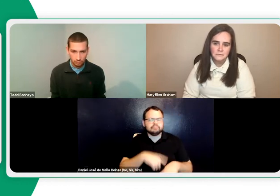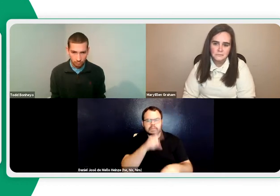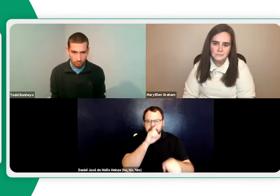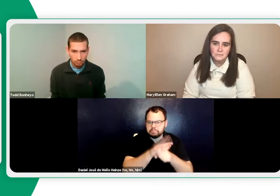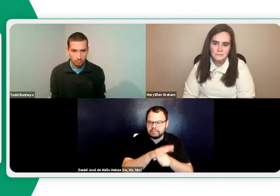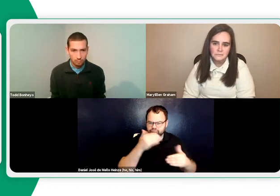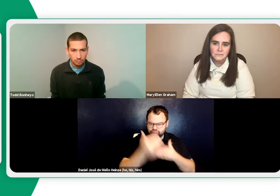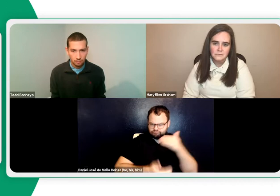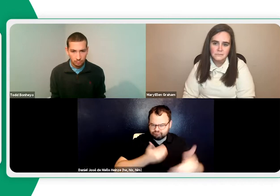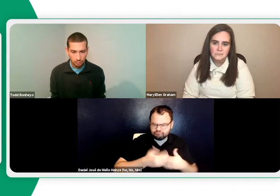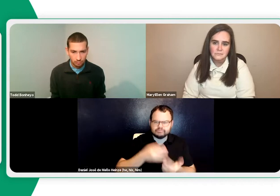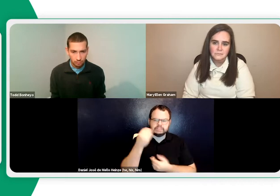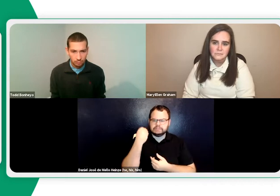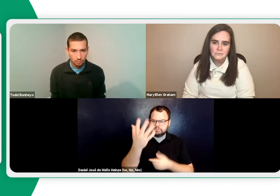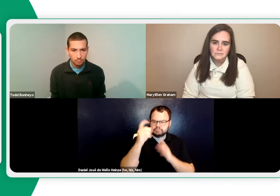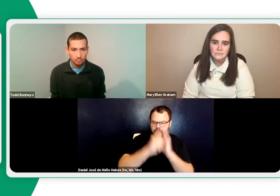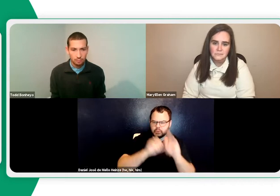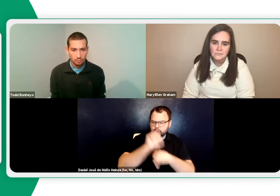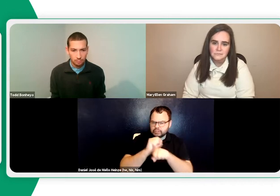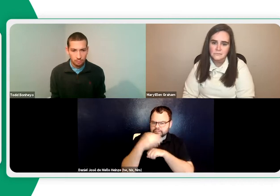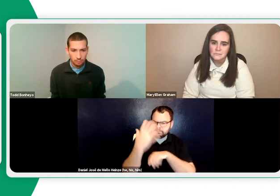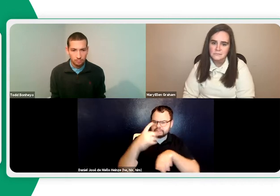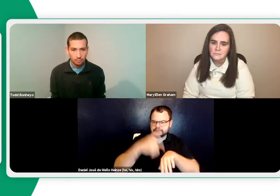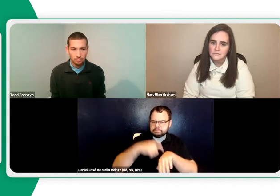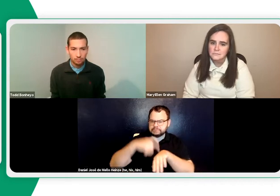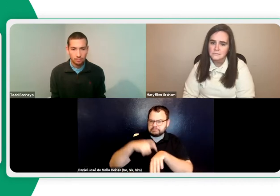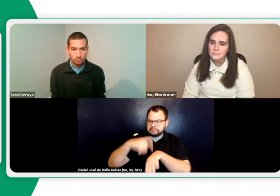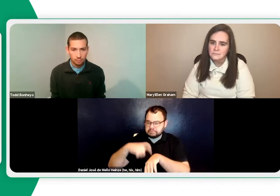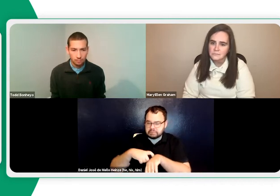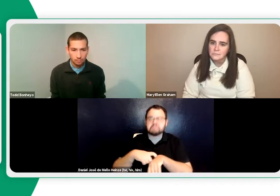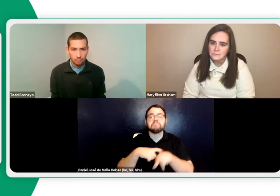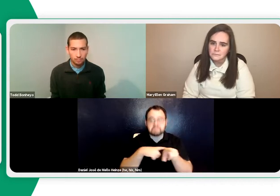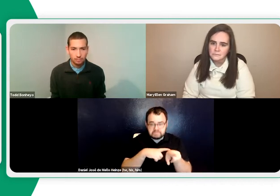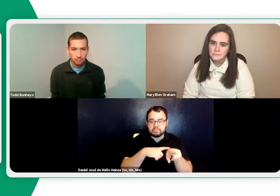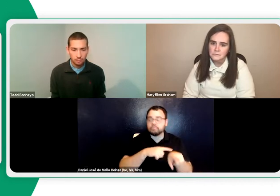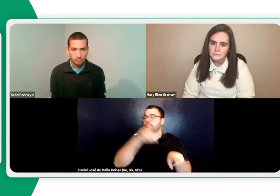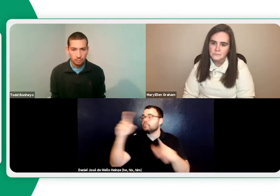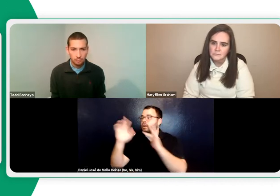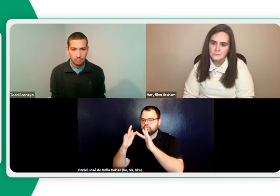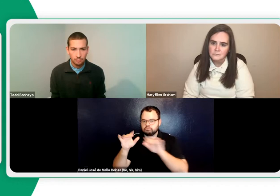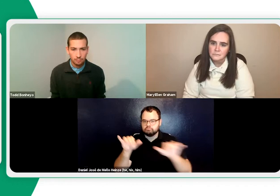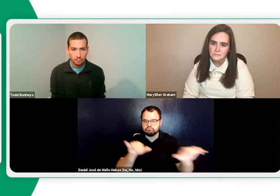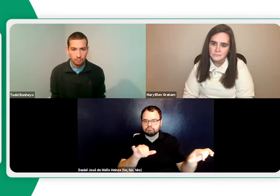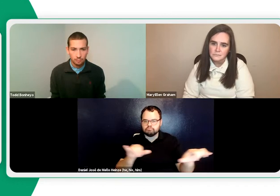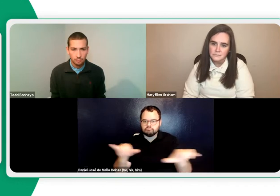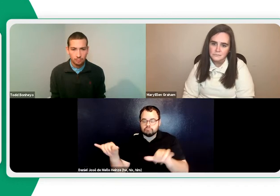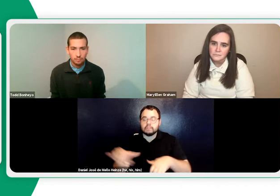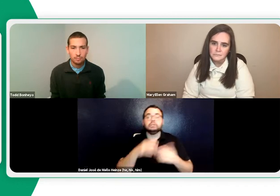Students who have high academic ethics or who are high achievers submit their work on time. When they